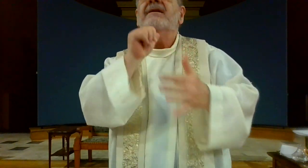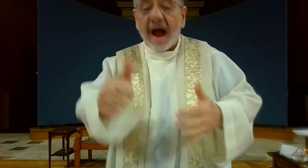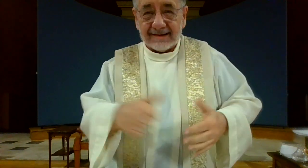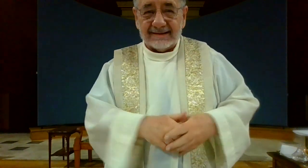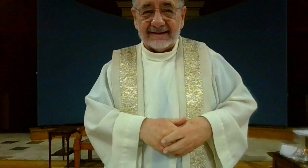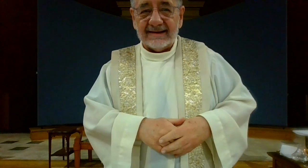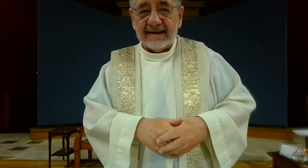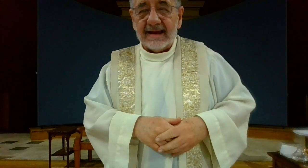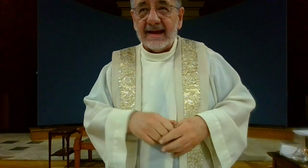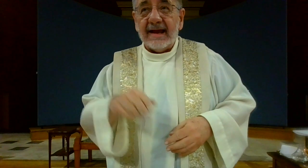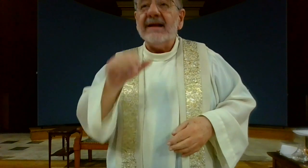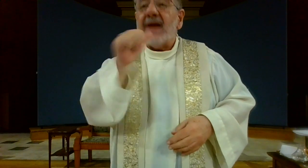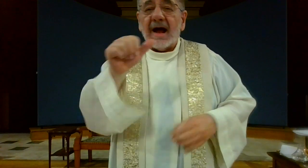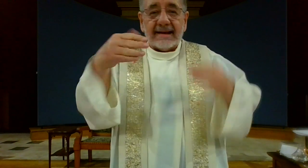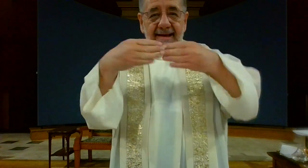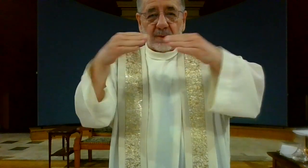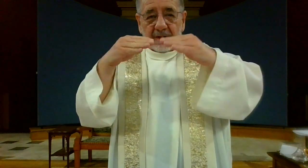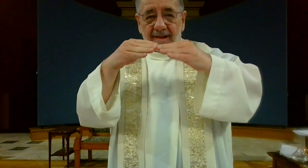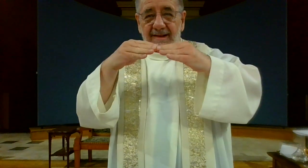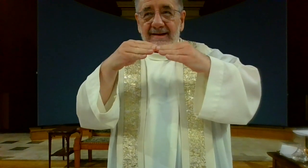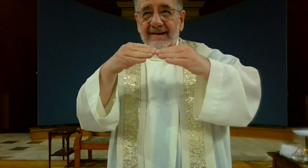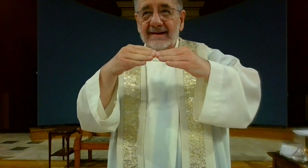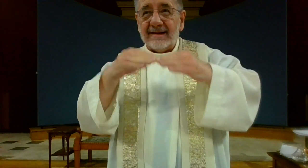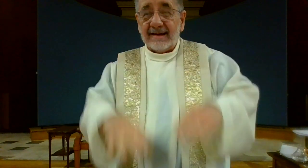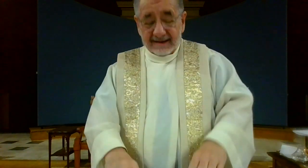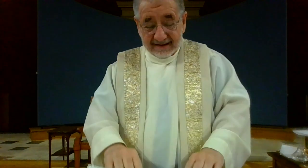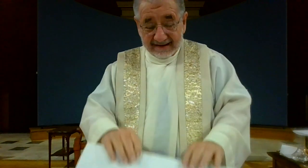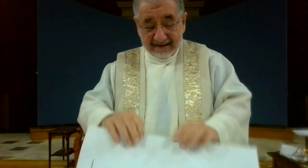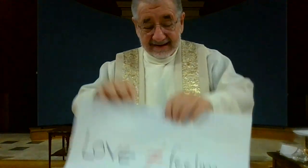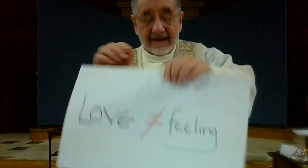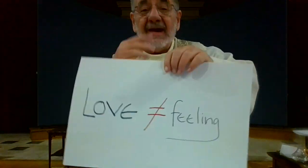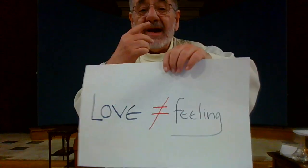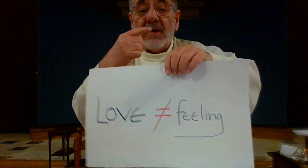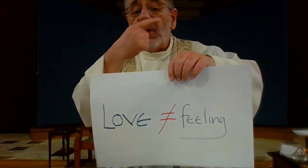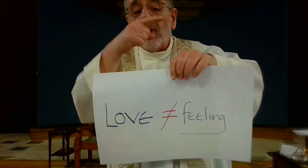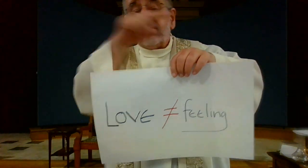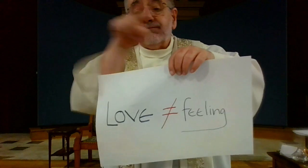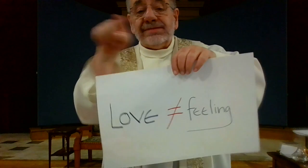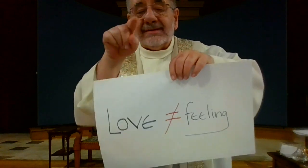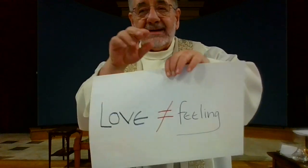But this love is not a feeling. The equal sign with a slash through it means not.